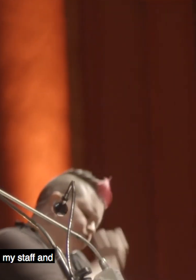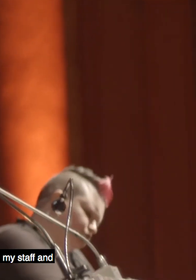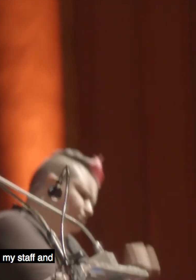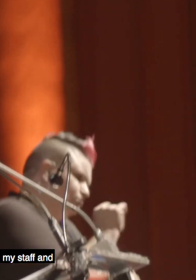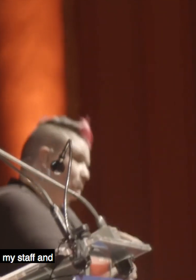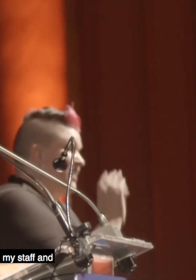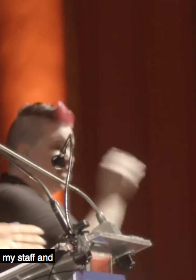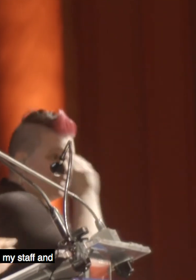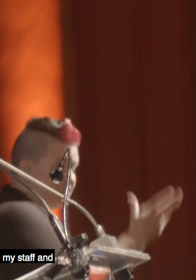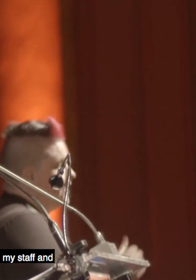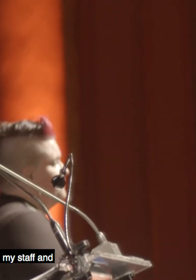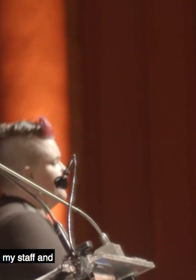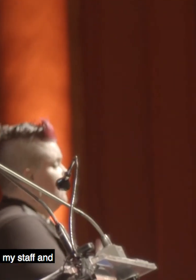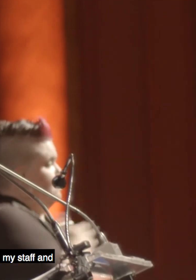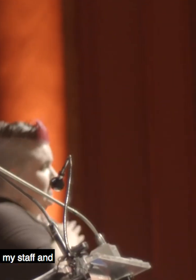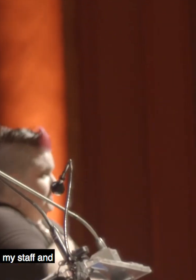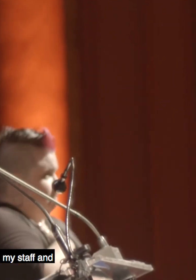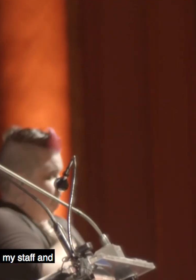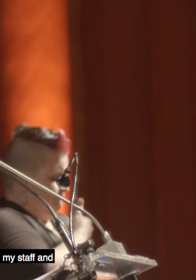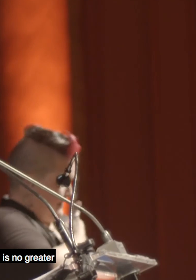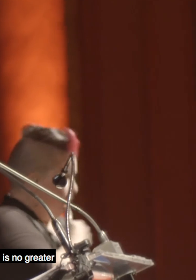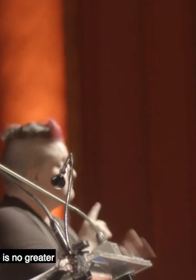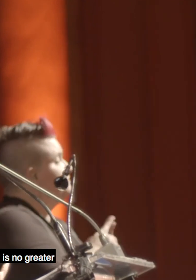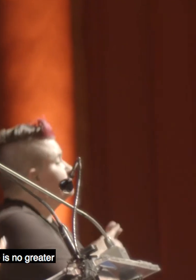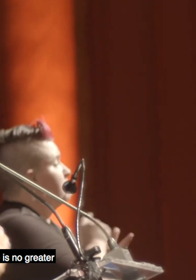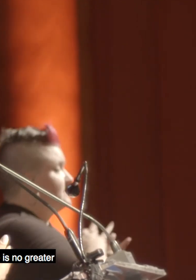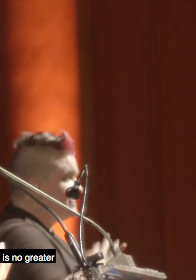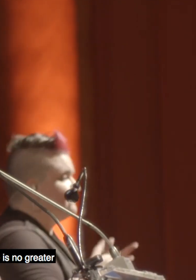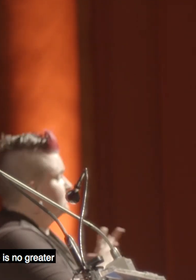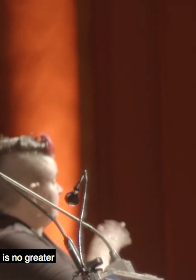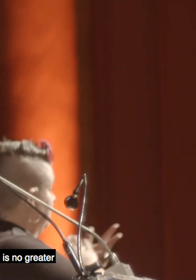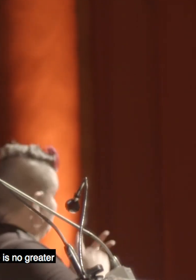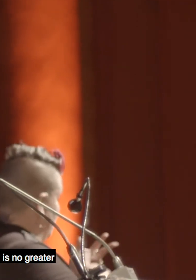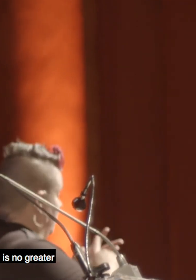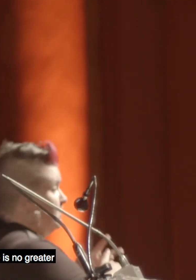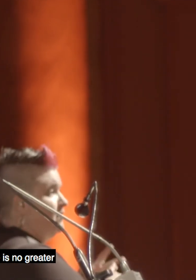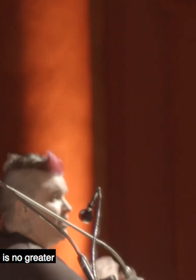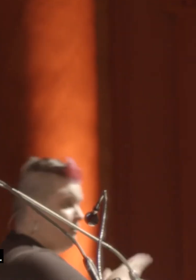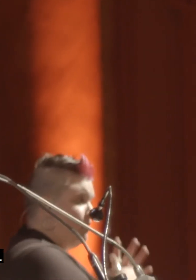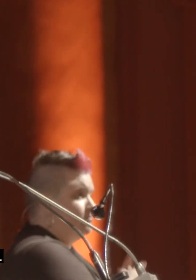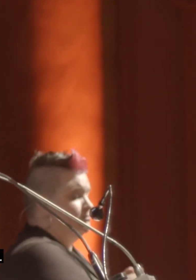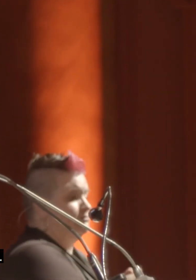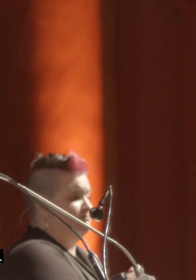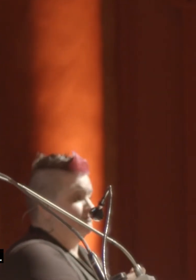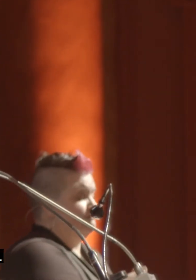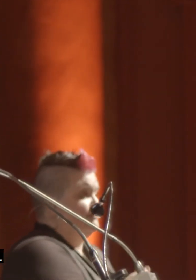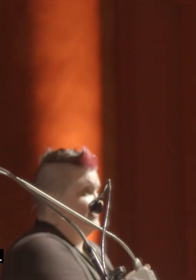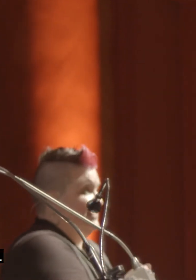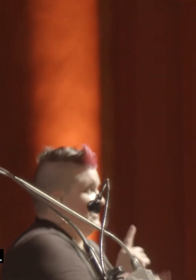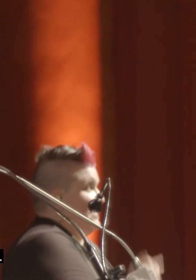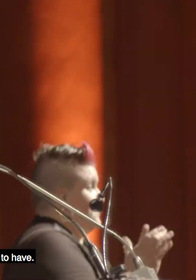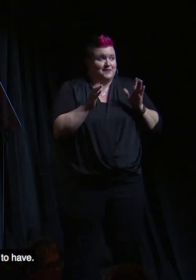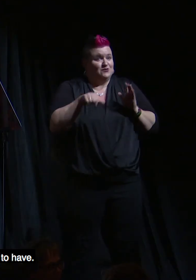have to say, on behalf of myself, my staff, and the board of the Ms. Foundation, there is no greater evening